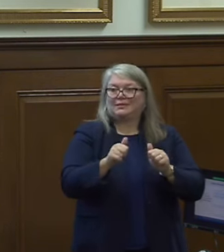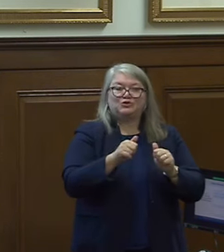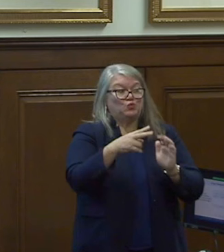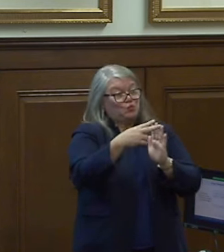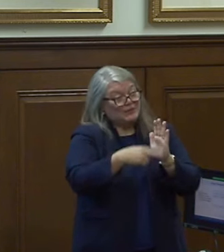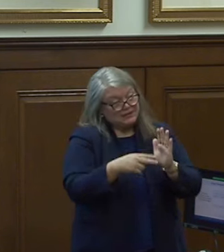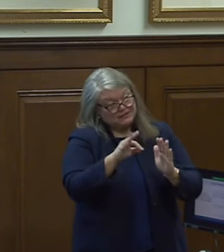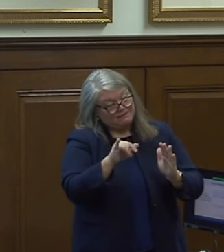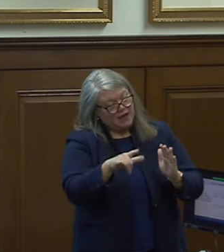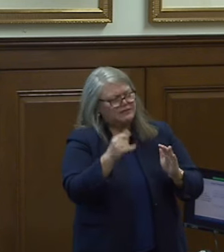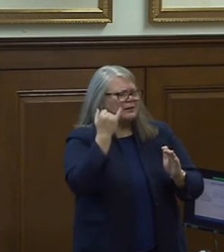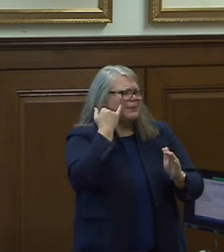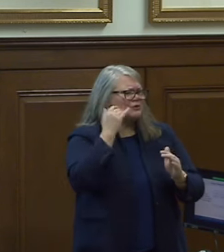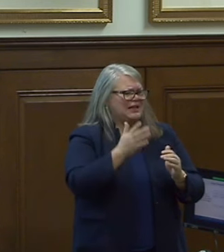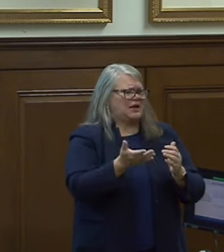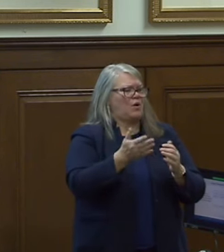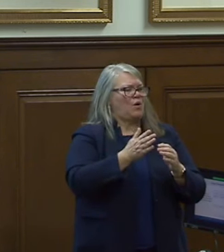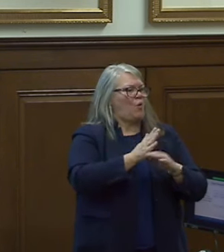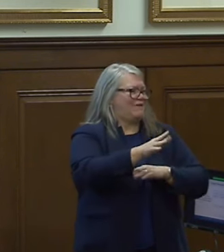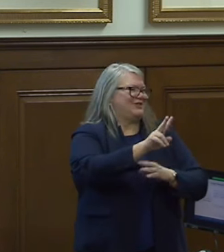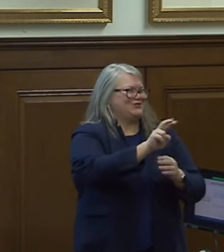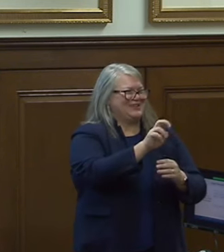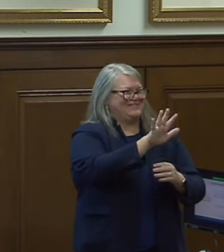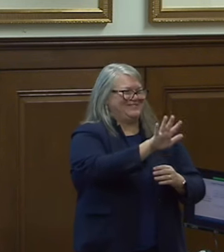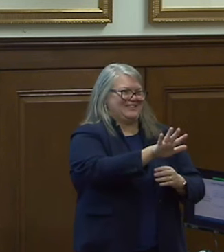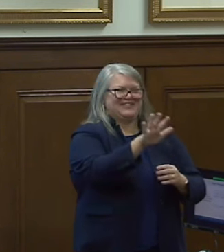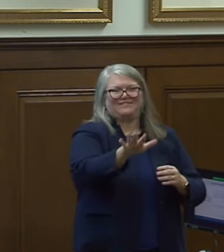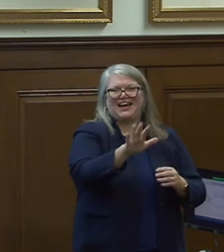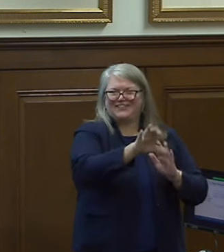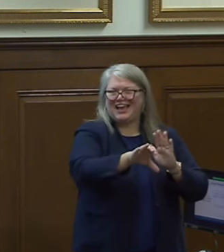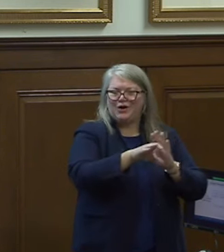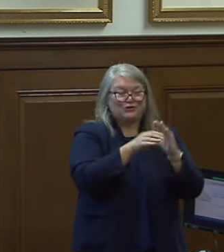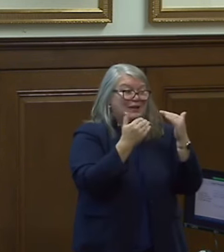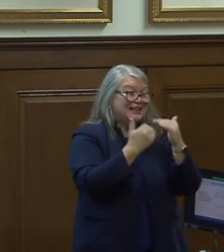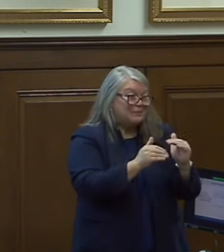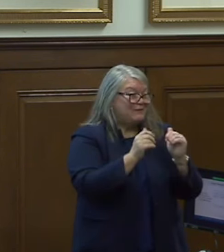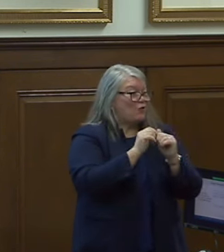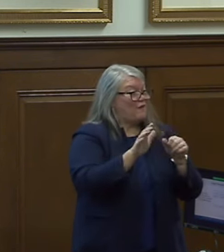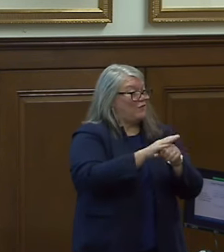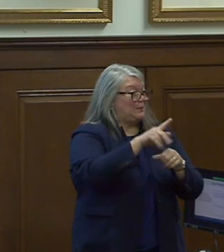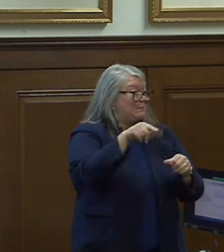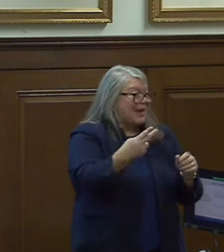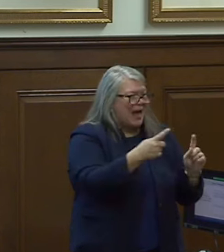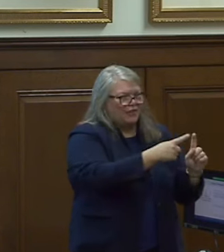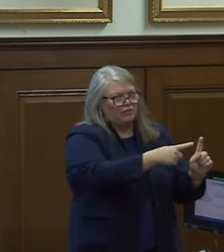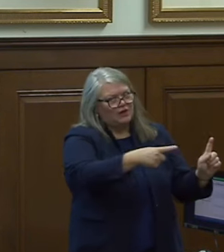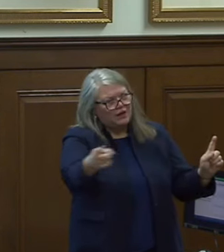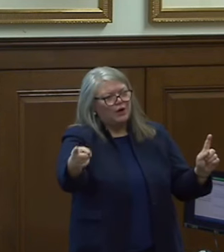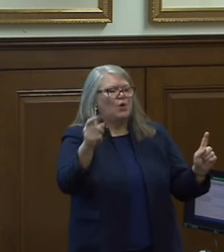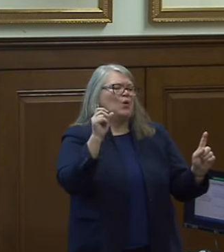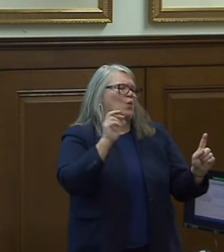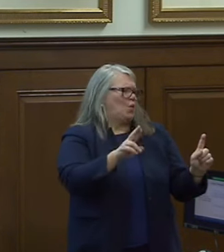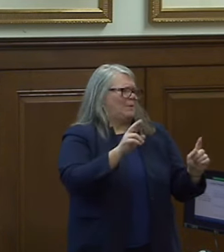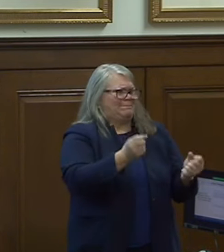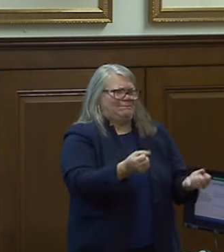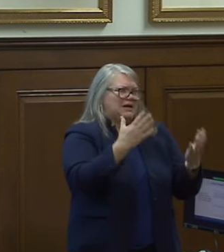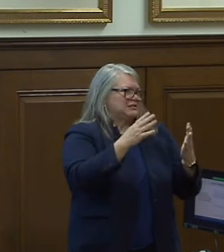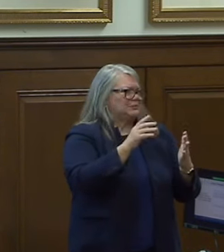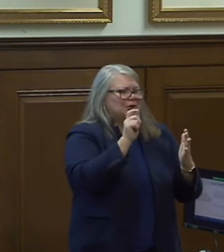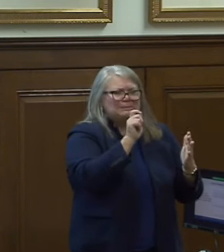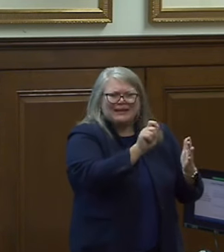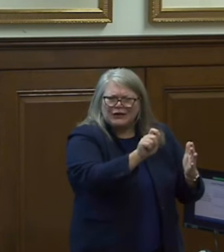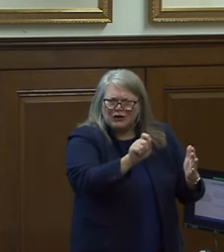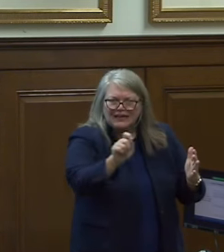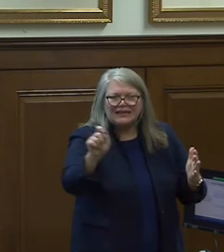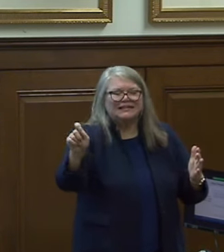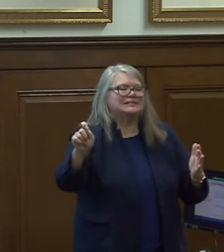read files if they're getting over that 255 character limit for the full path or if you have multiple periods